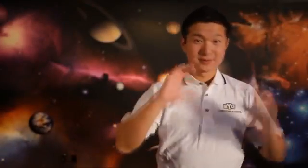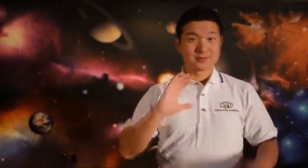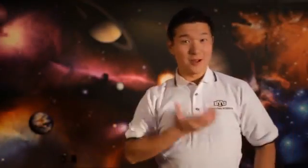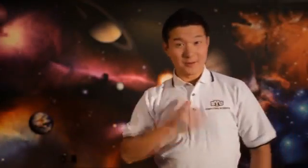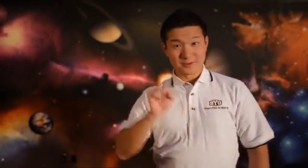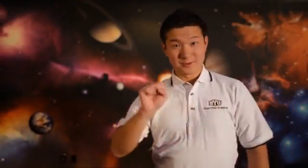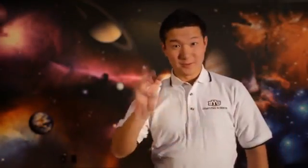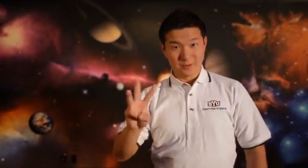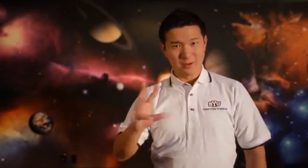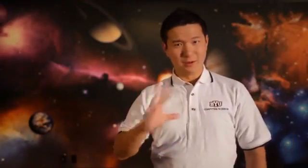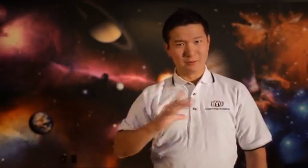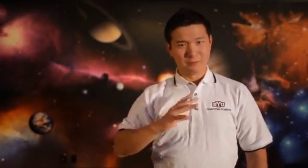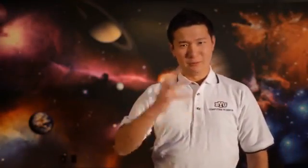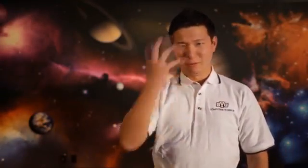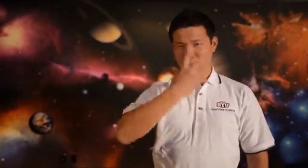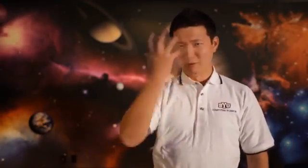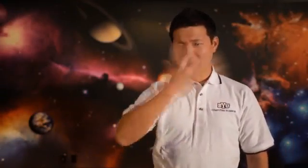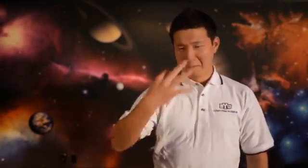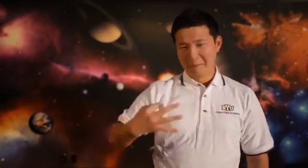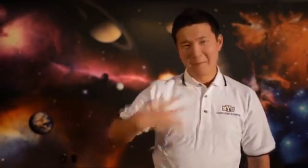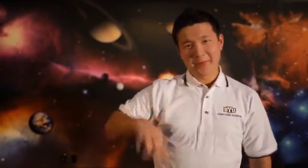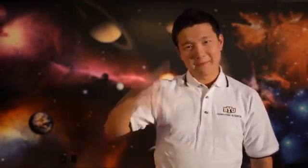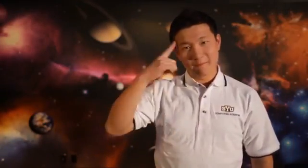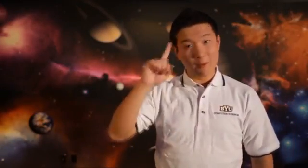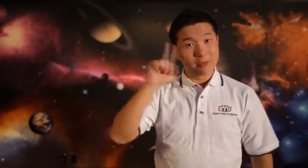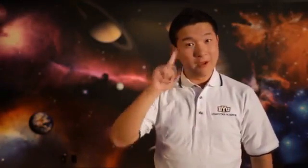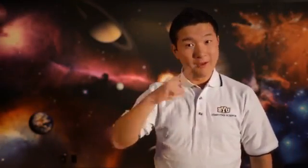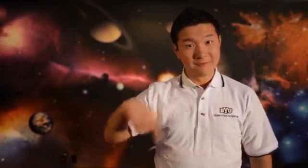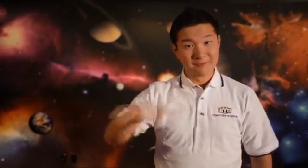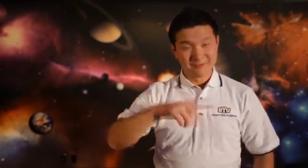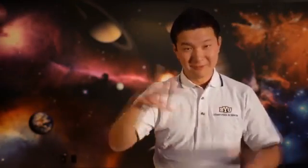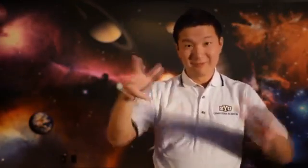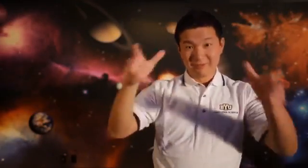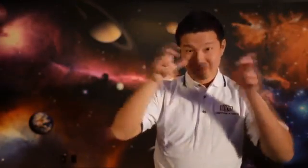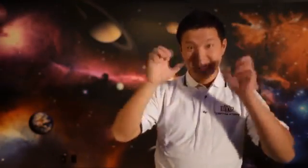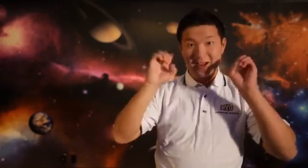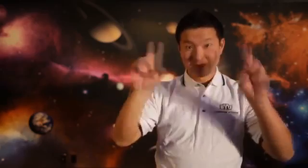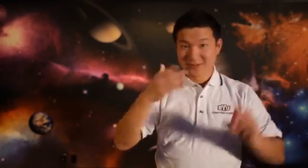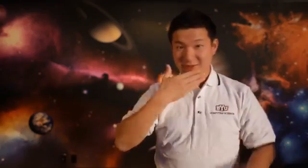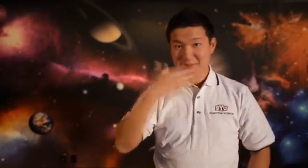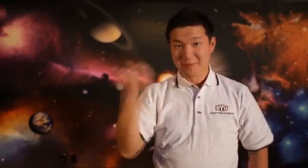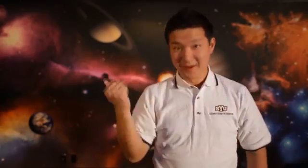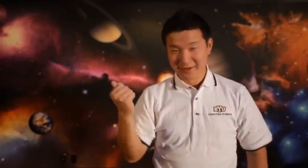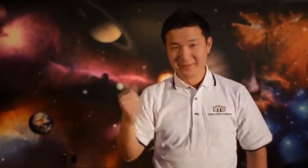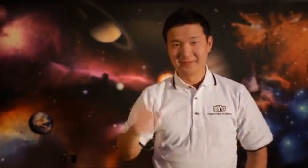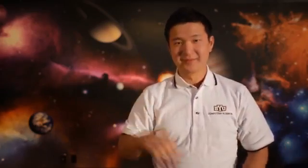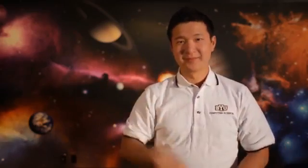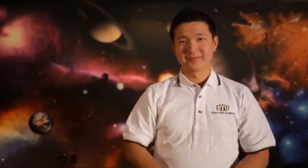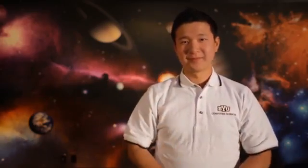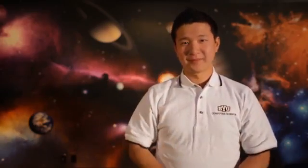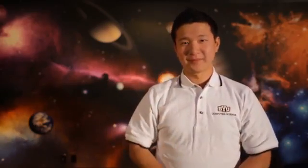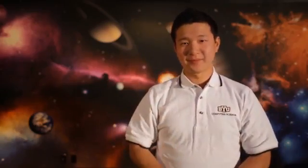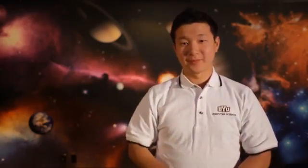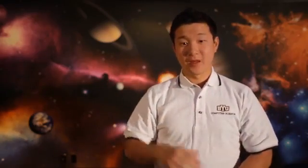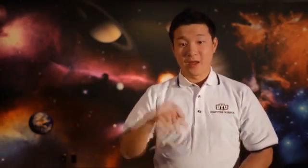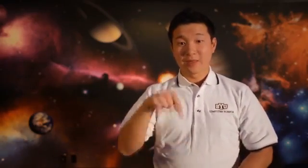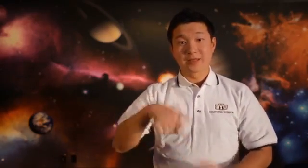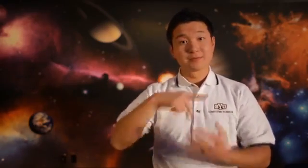Our glass and software is an incredible piece of technology that benefits the deaf, and helps their education get even better.